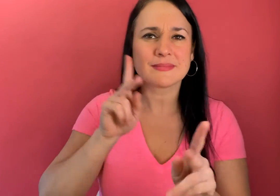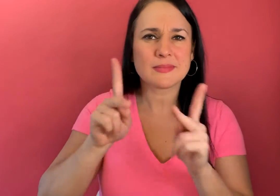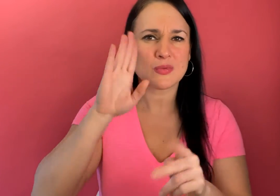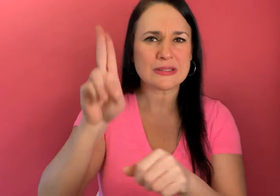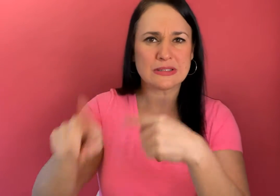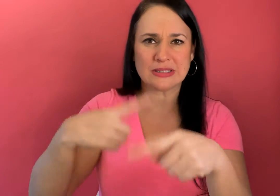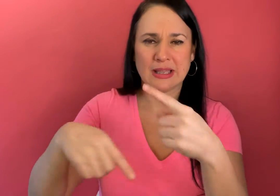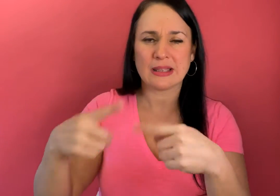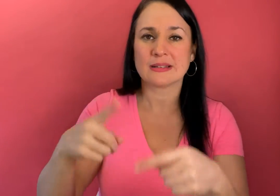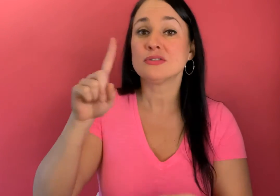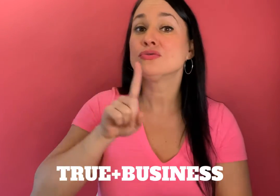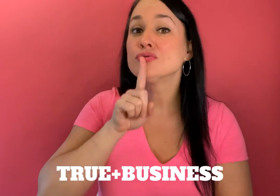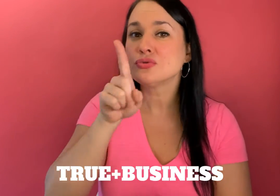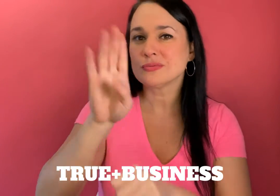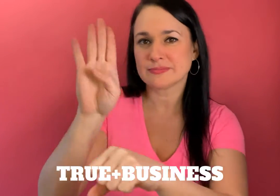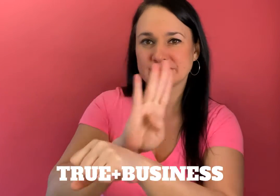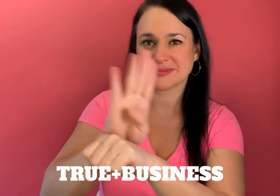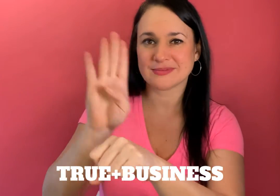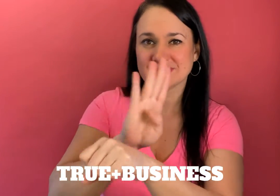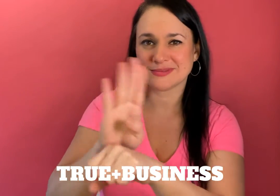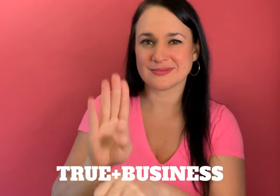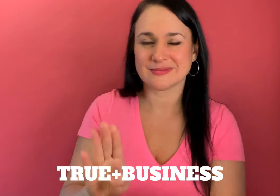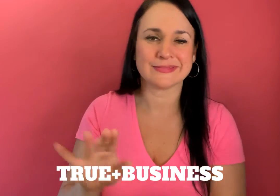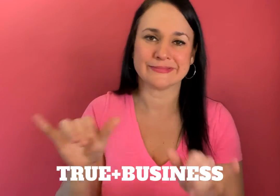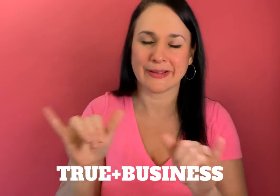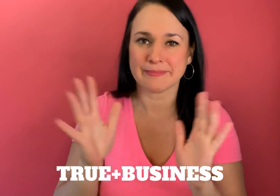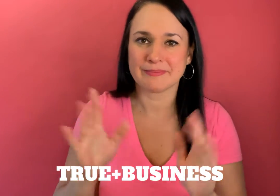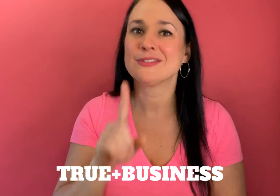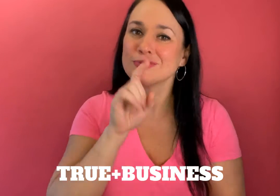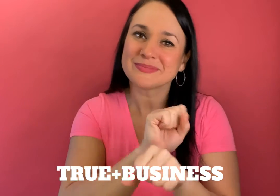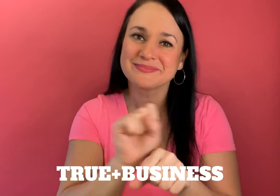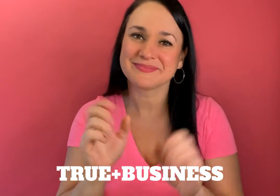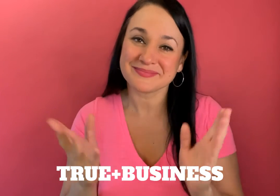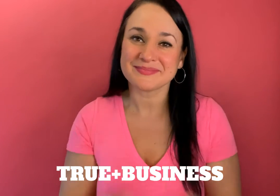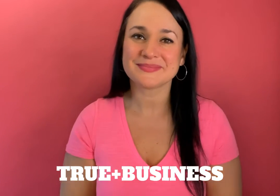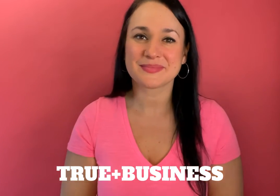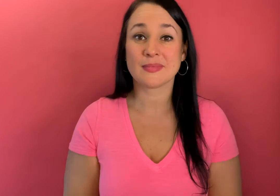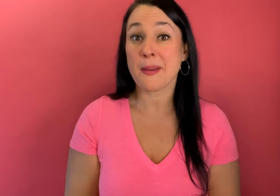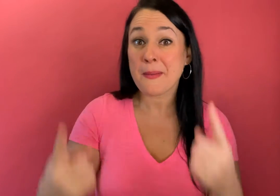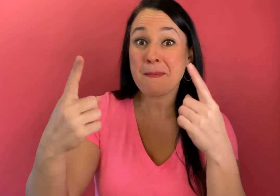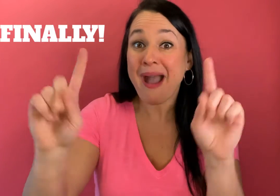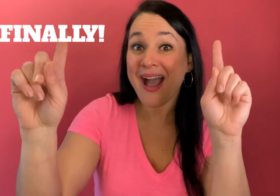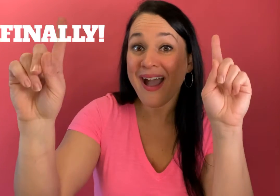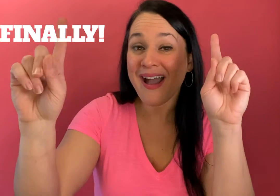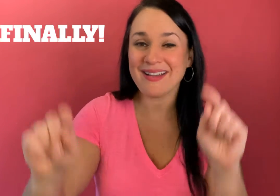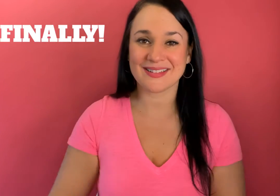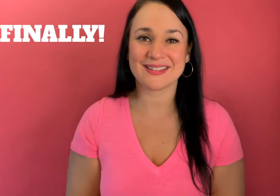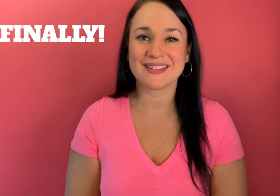sometimes deaf people will use the sign true business like this but it's truly the same thing as true biz finally